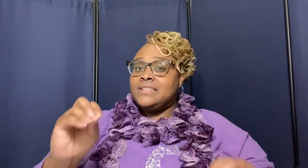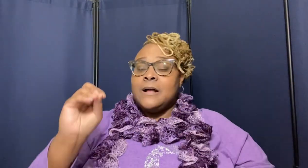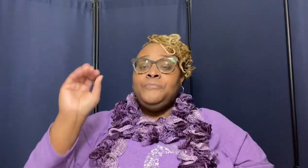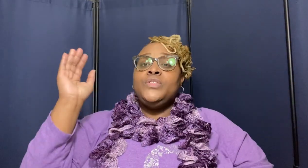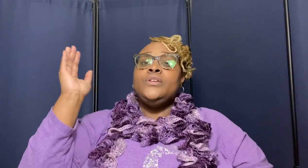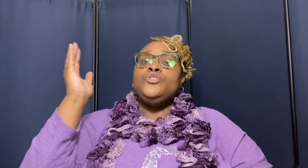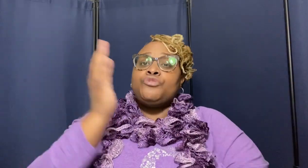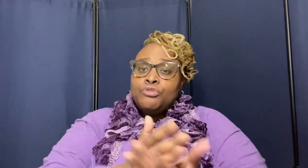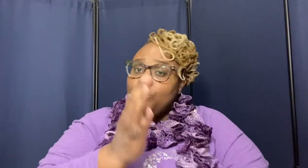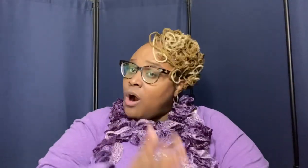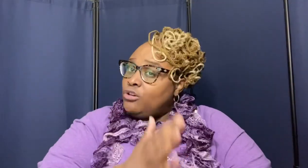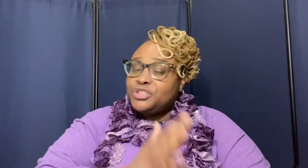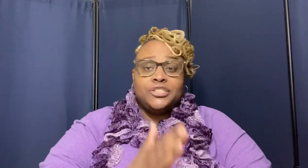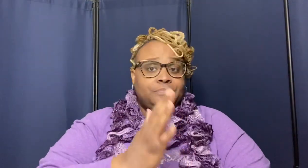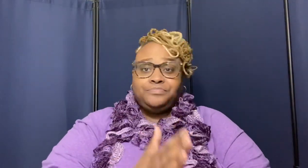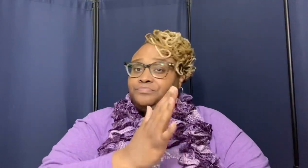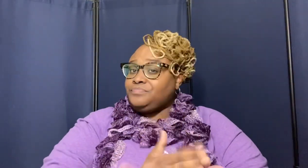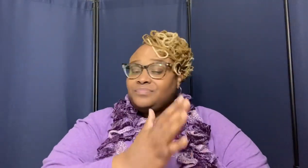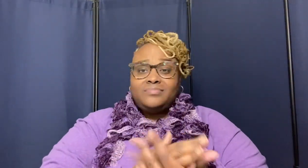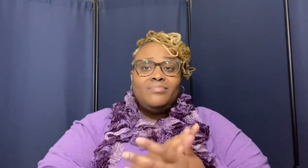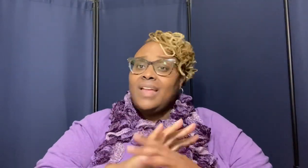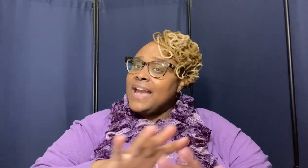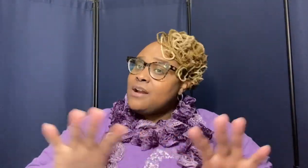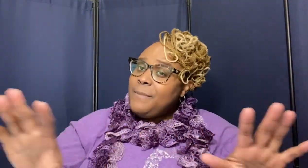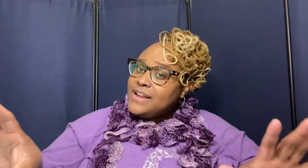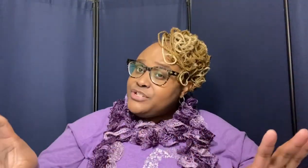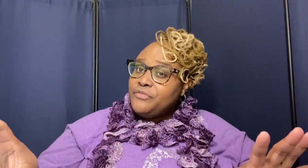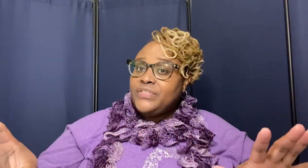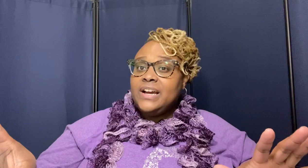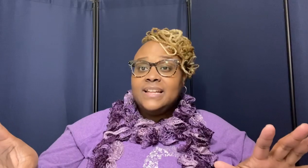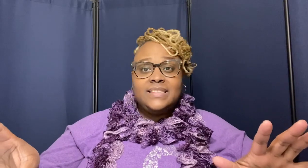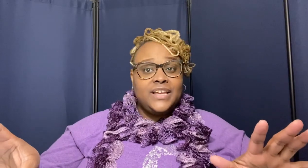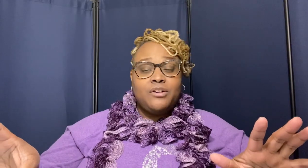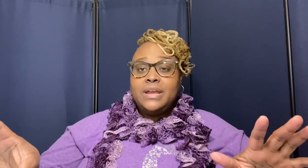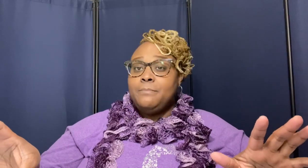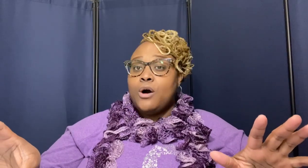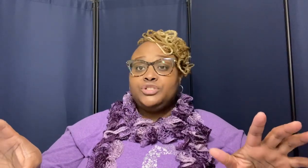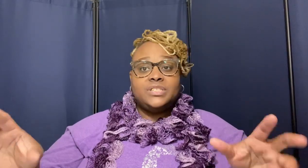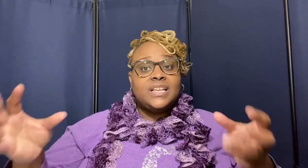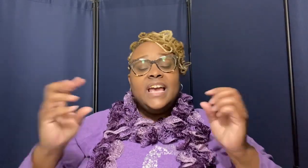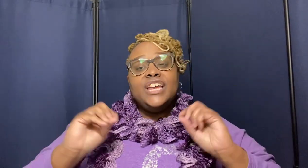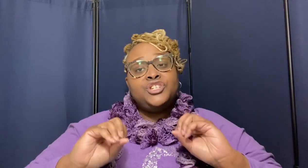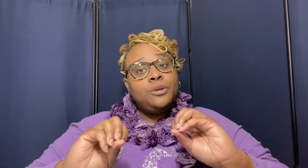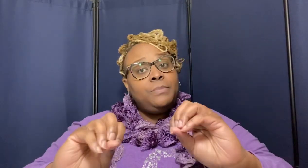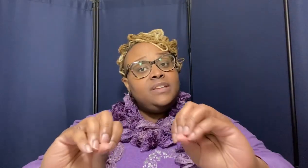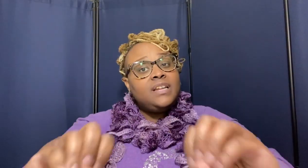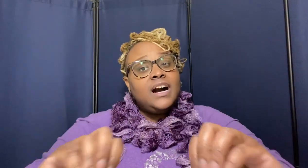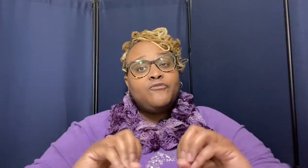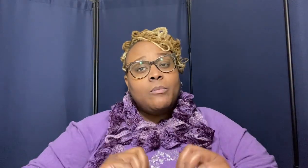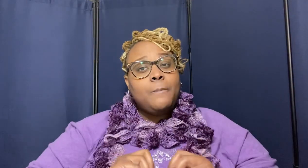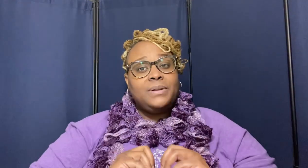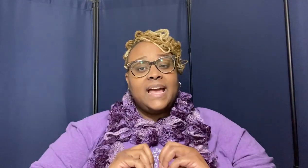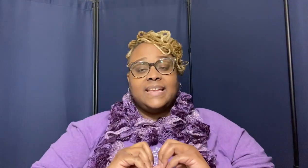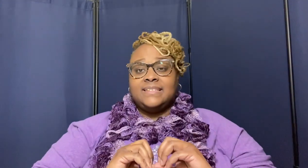true worship ain't about your feelings and your emotions it should be done from a place